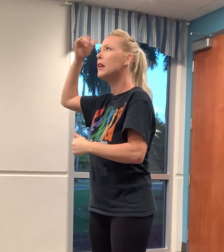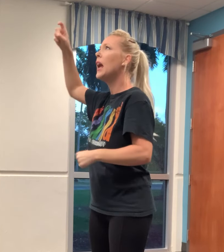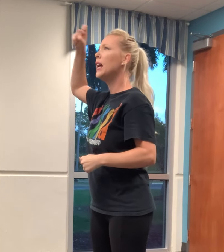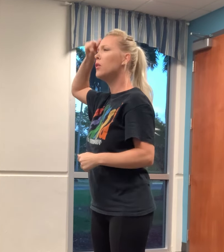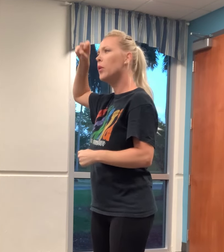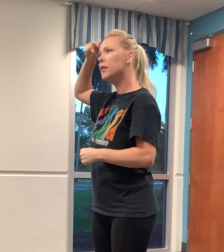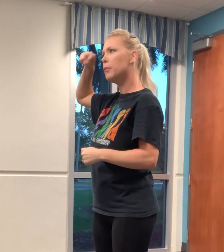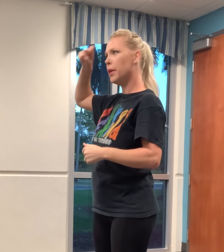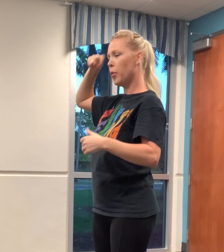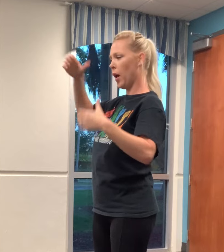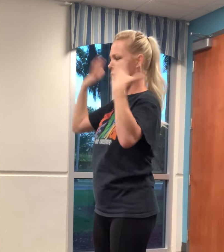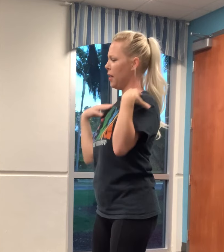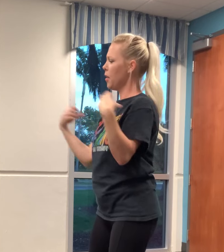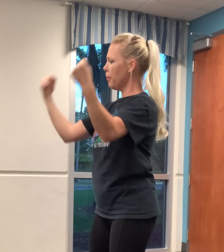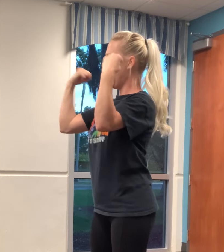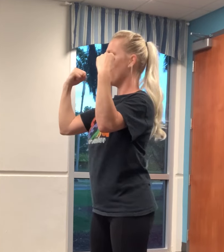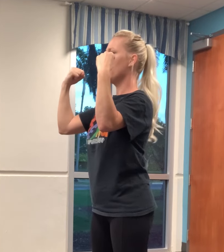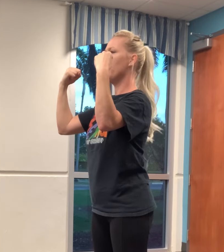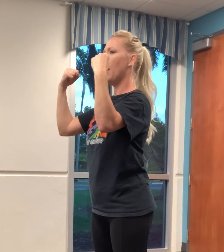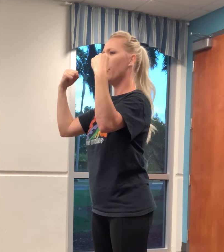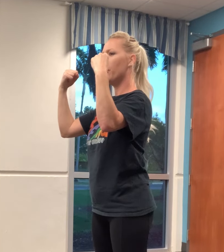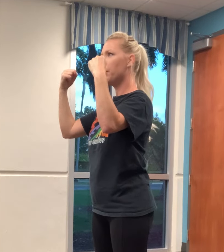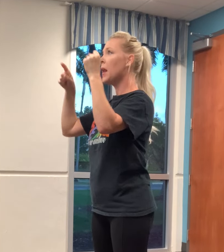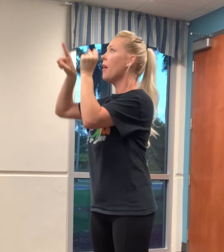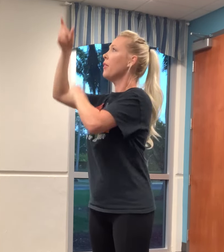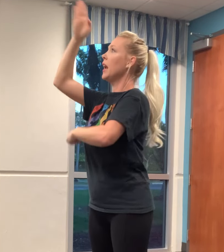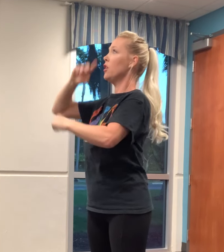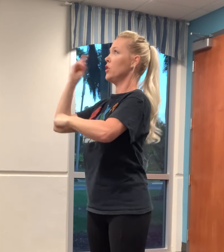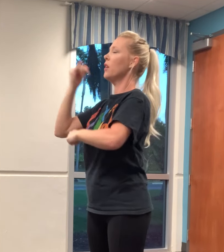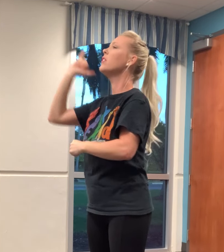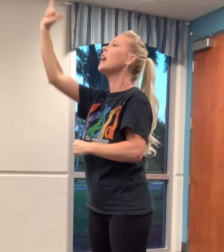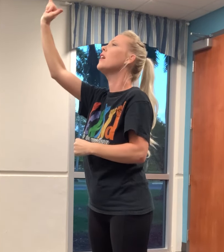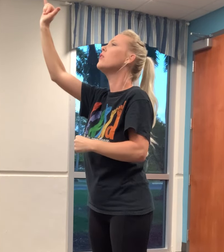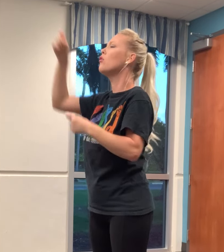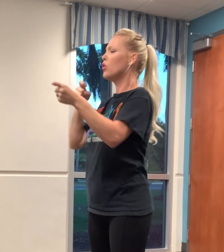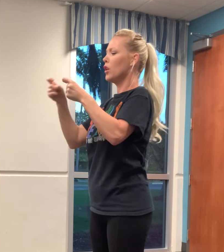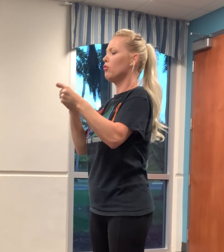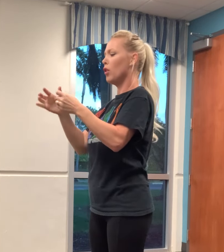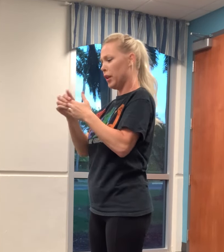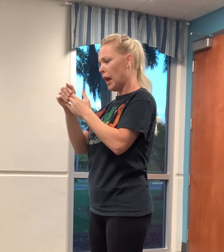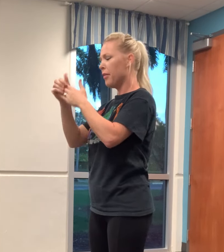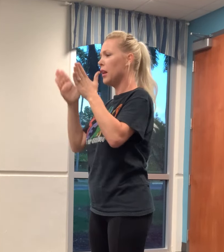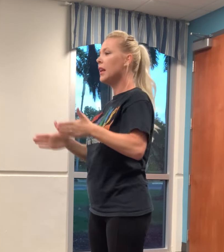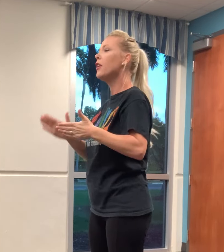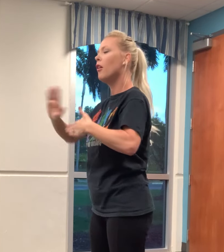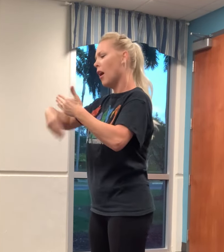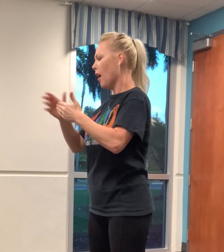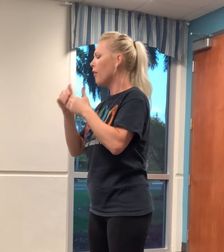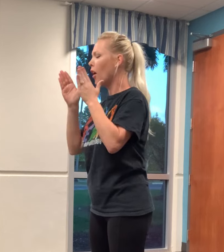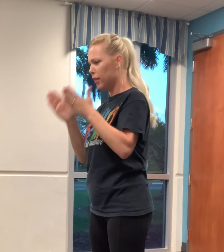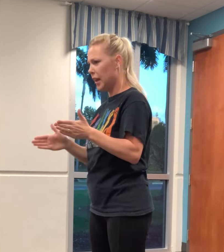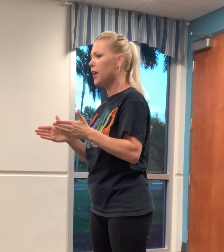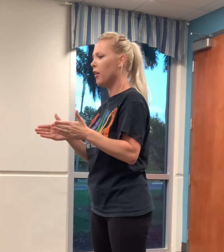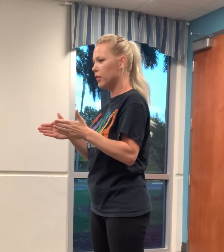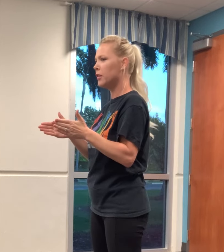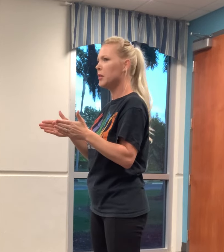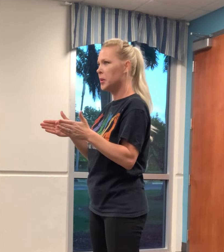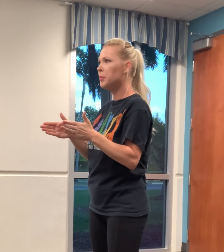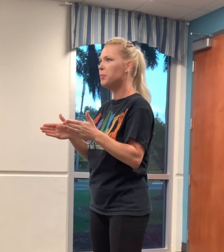he's the wisdom of the wise, the power of the powerful, the ancients of days, the ruler of rulers, the leader of all leaders. His